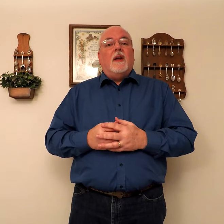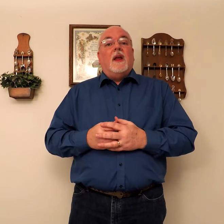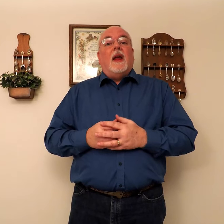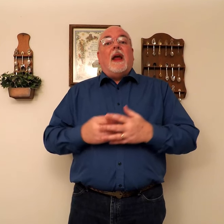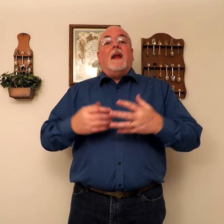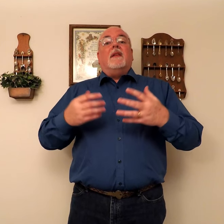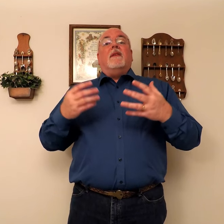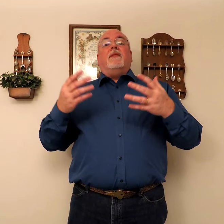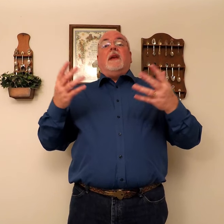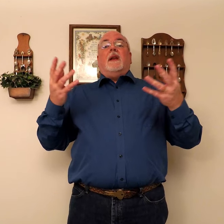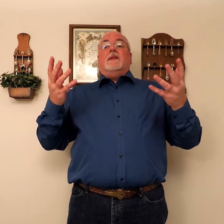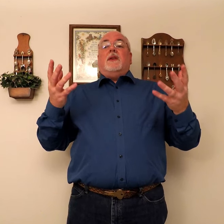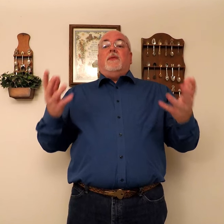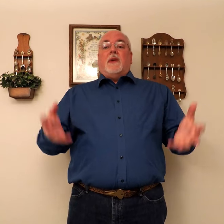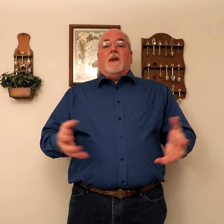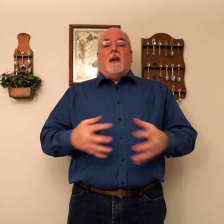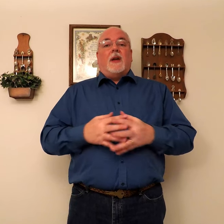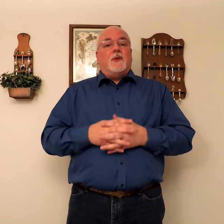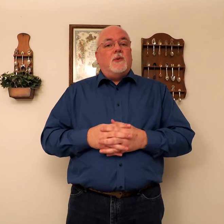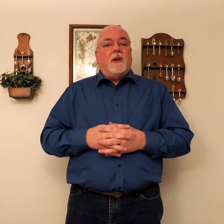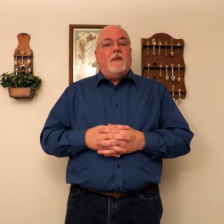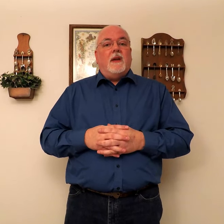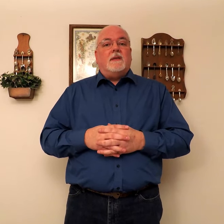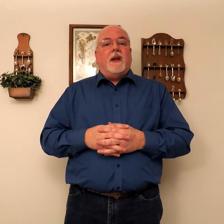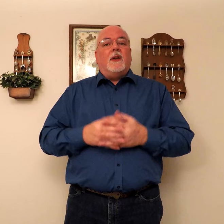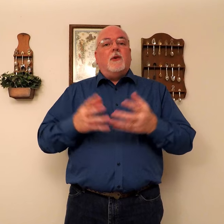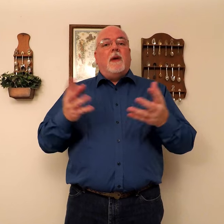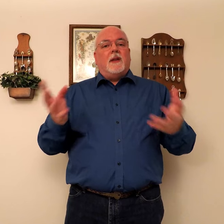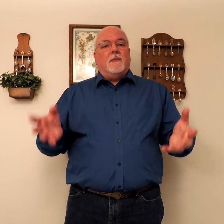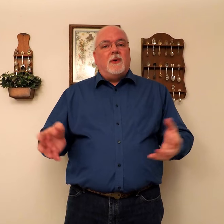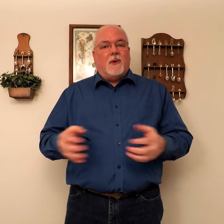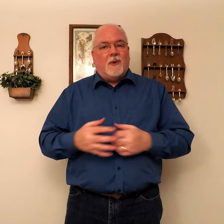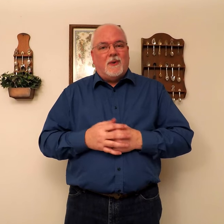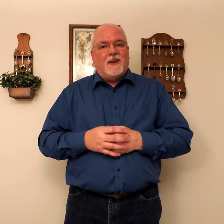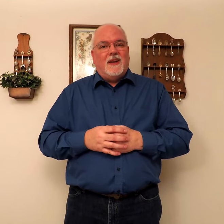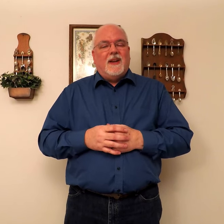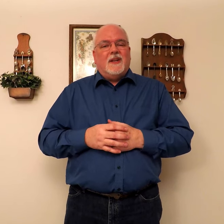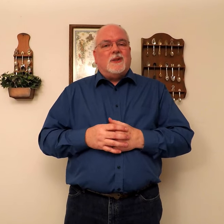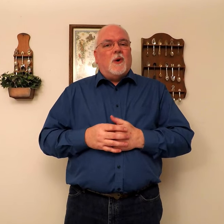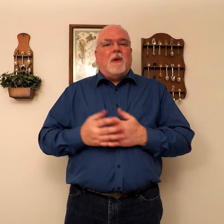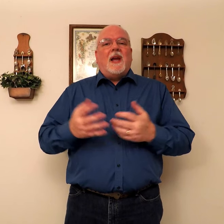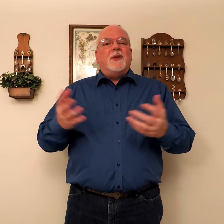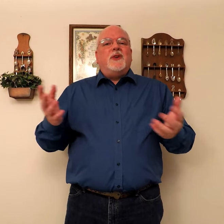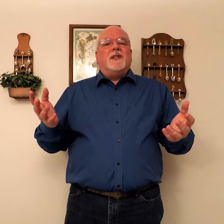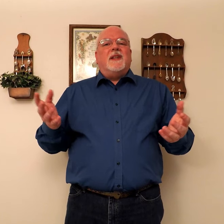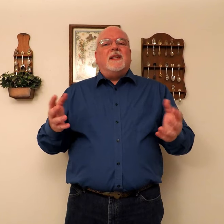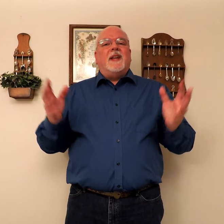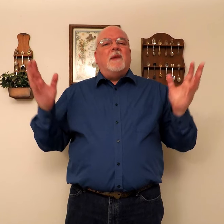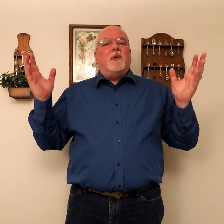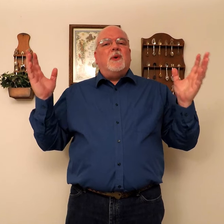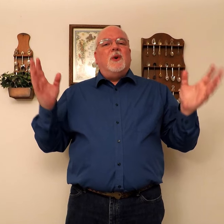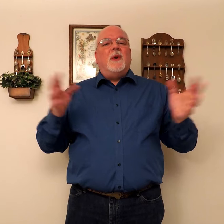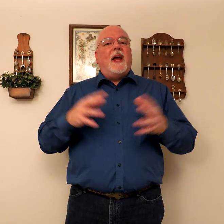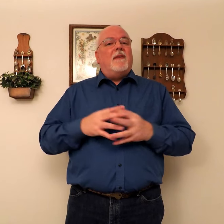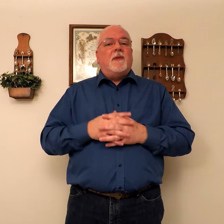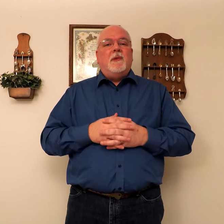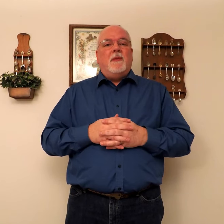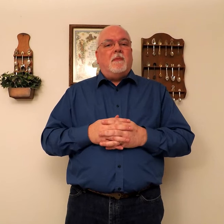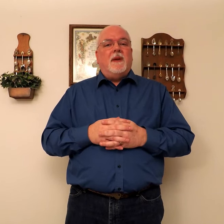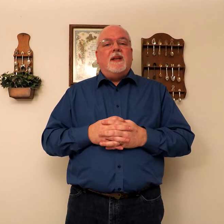and the feelings that you feel as you read this, and you make them your own. So mine is just an example. You don't have to mimic me